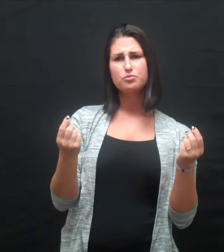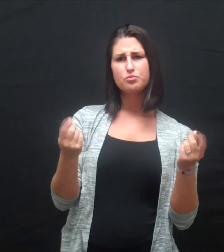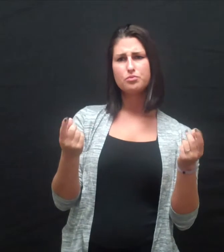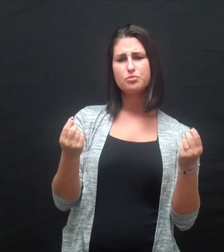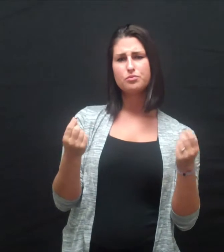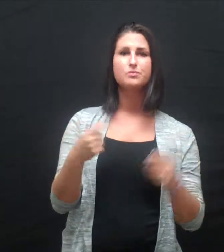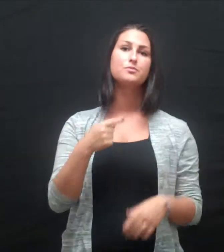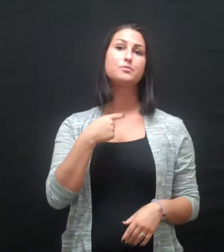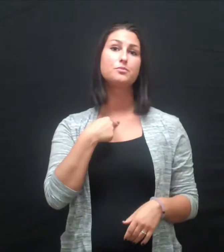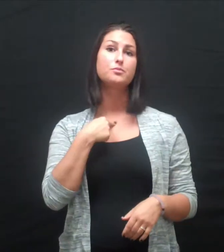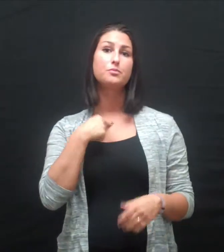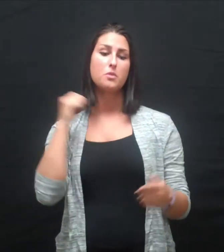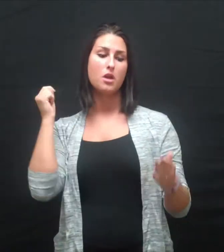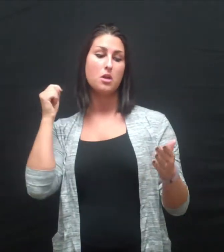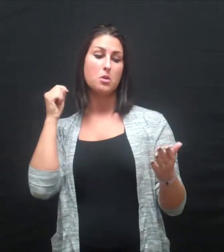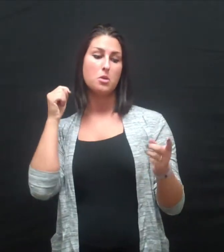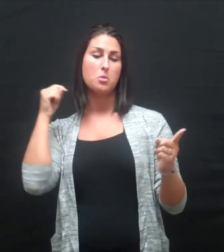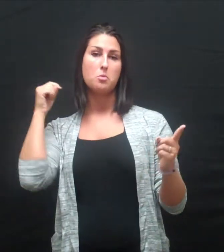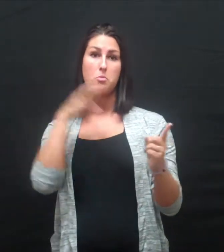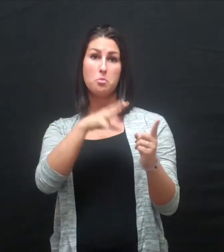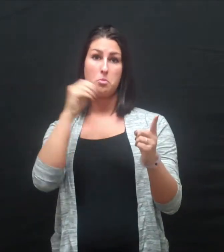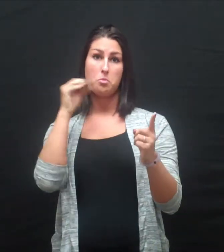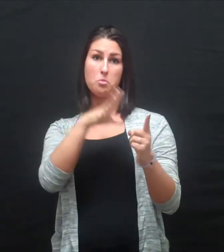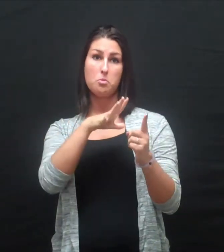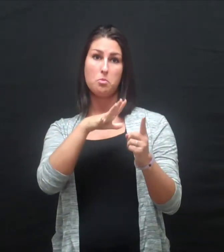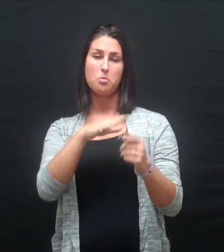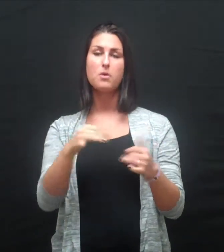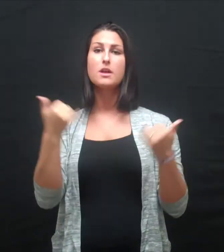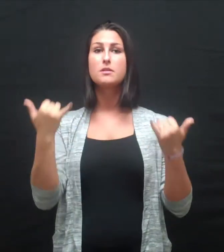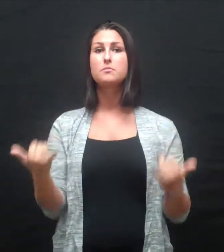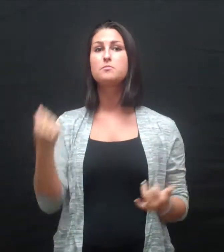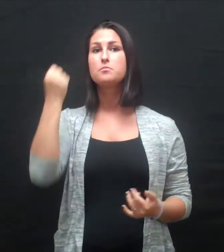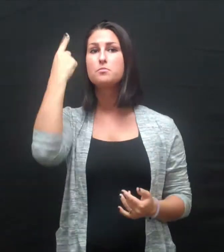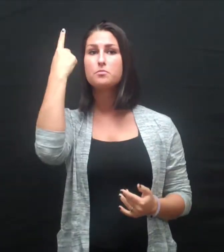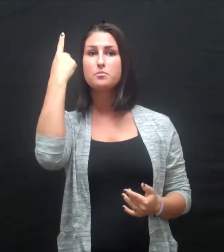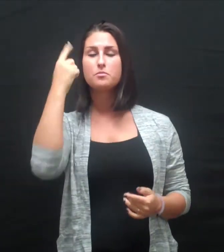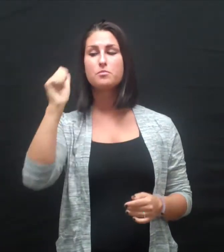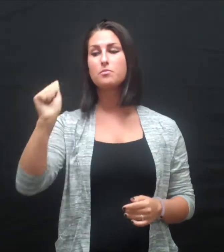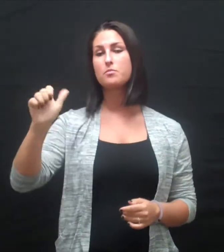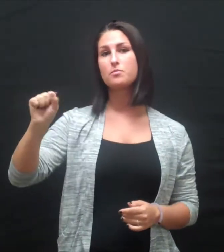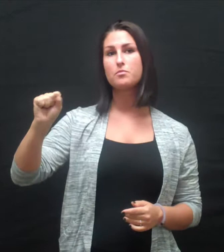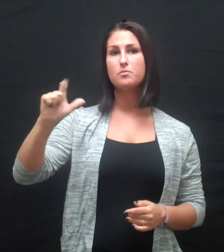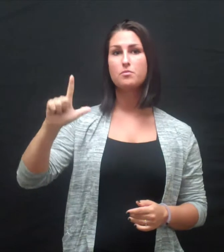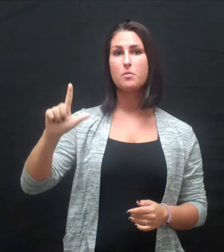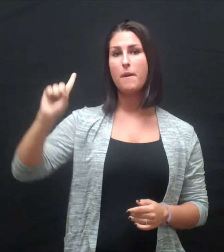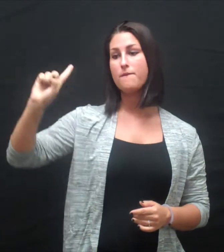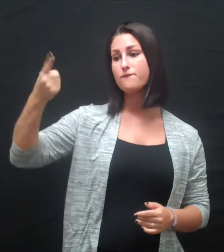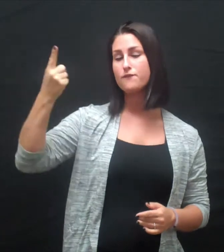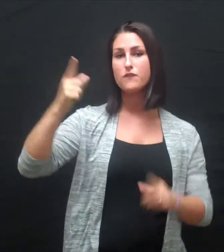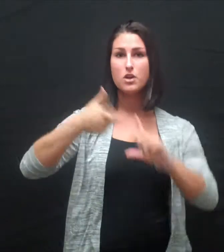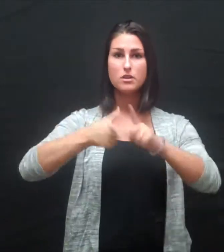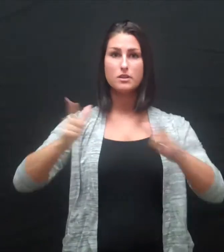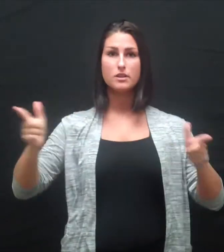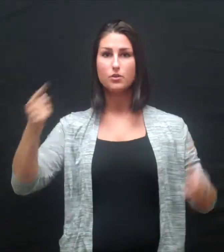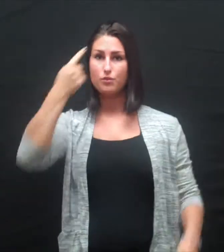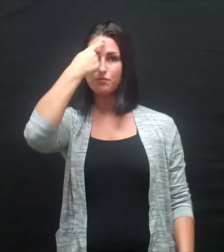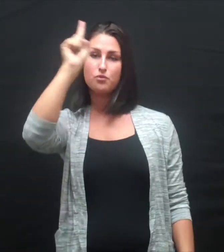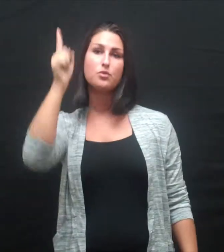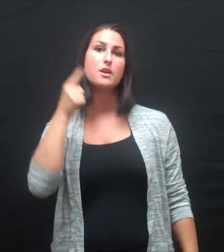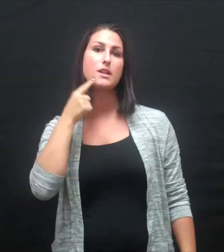I have been exposed to both American Sign Language, which is the primary language of the deaf population, as well as